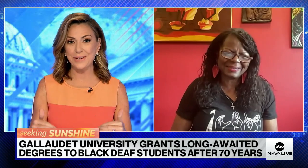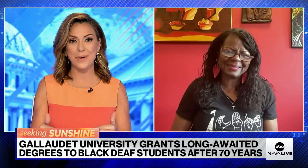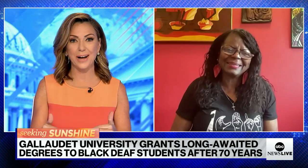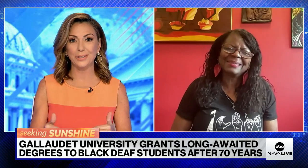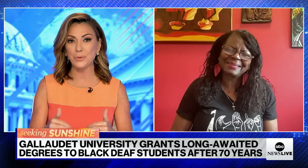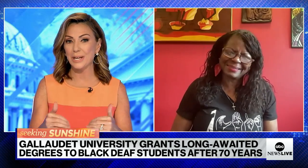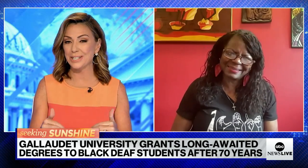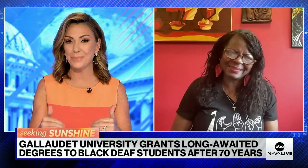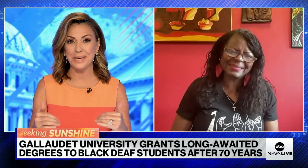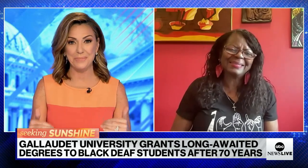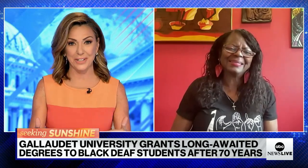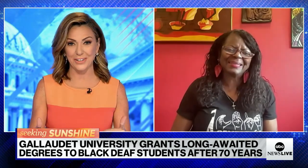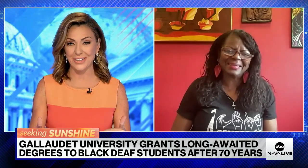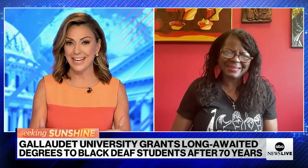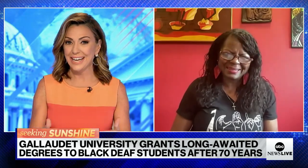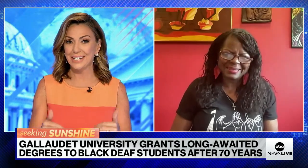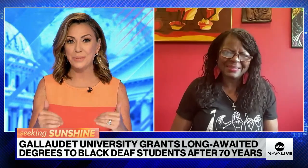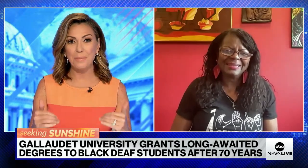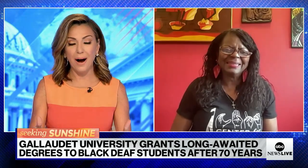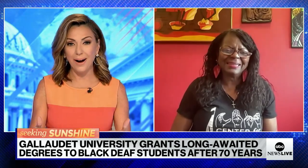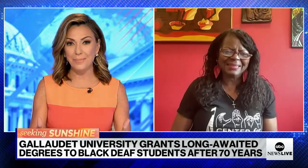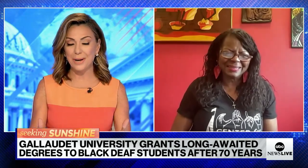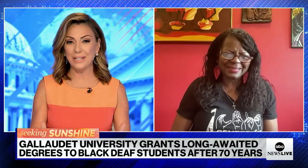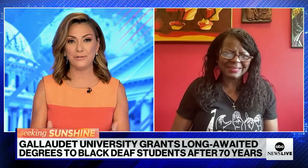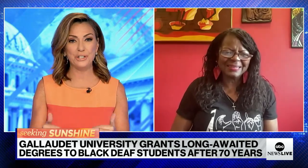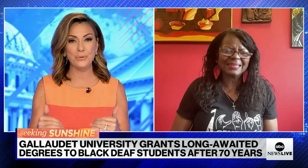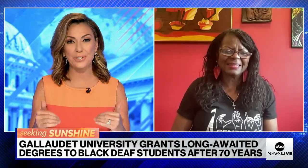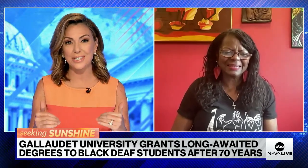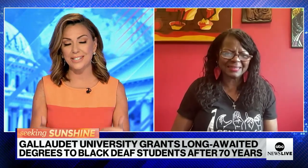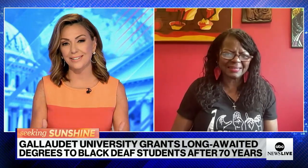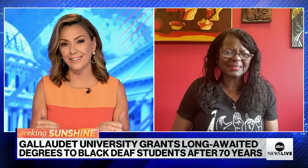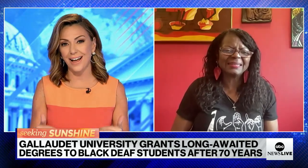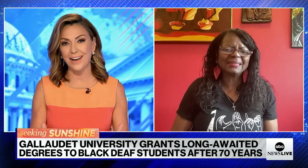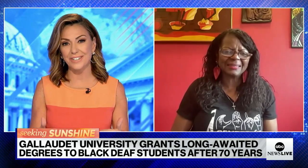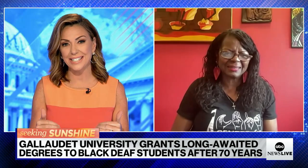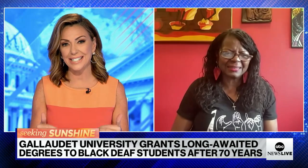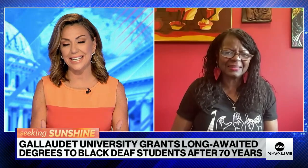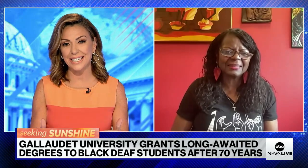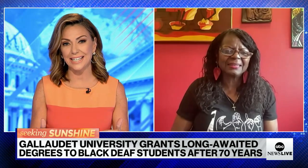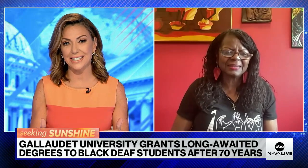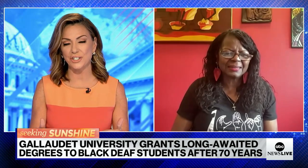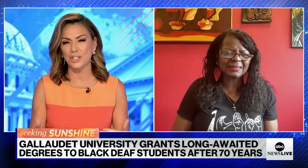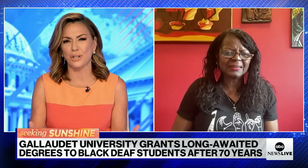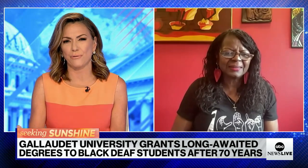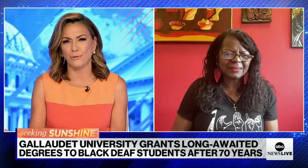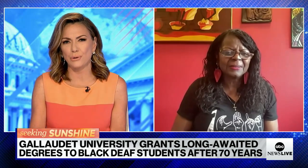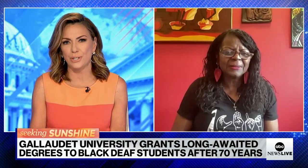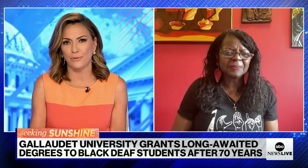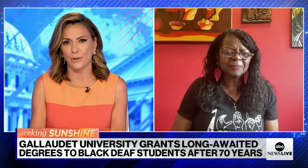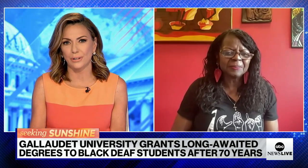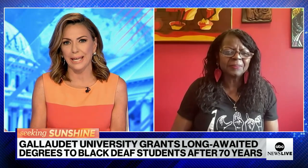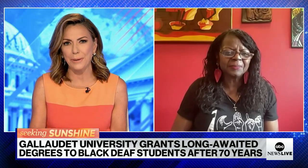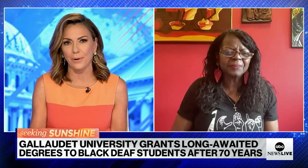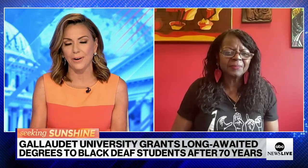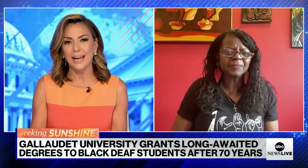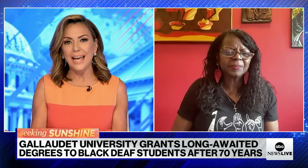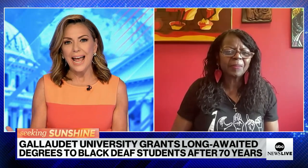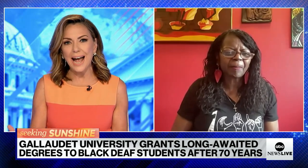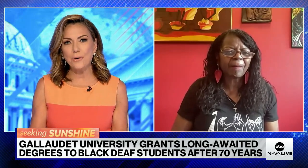about Louise B. Miller, his mom. I mean, if she were still alive to see this and just the fruits of her labor, how